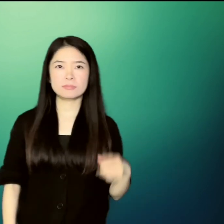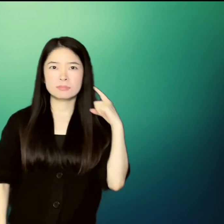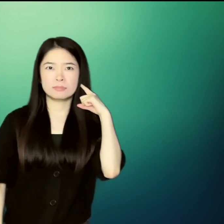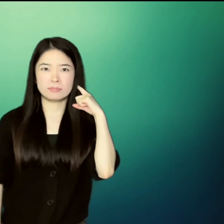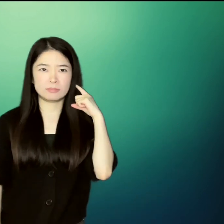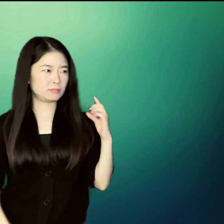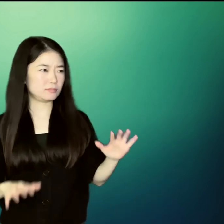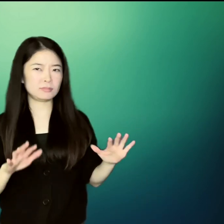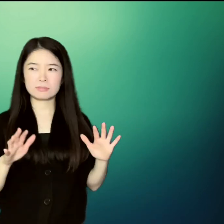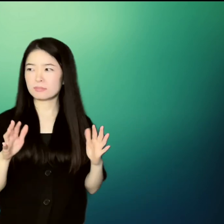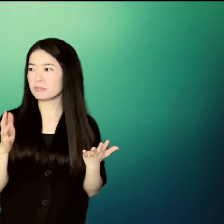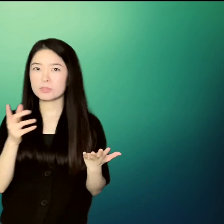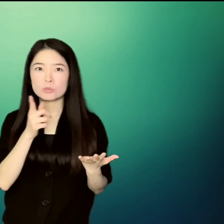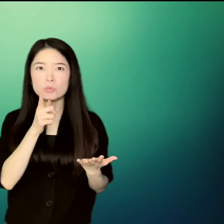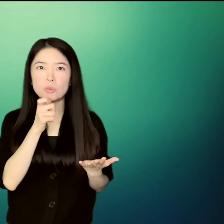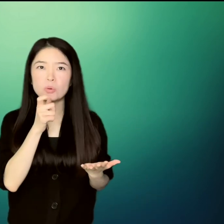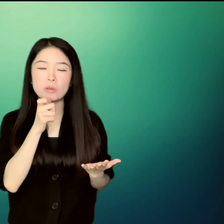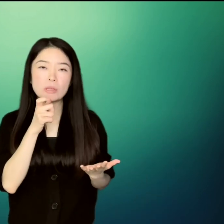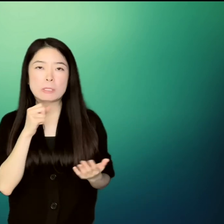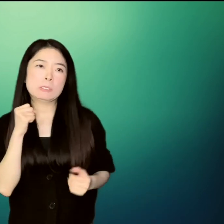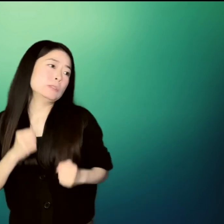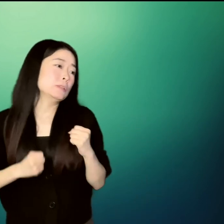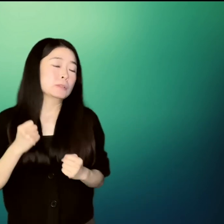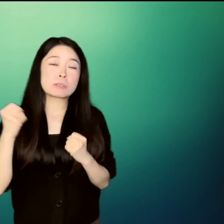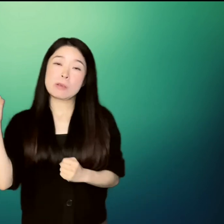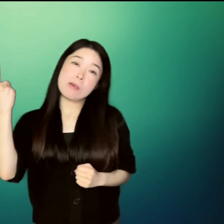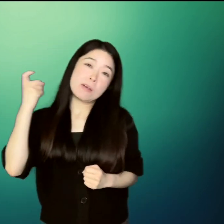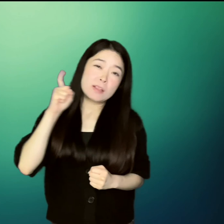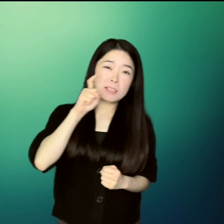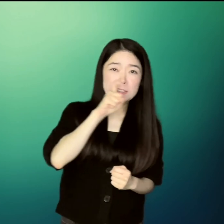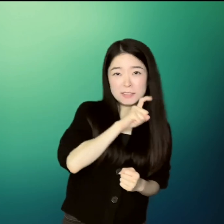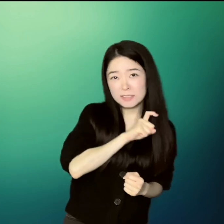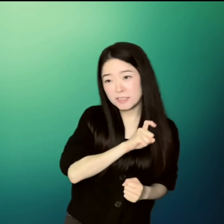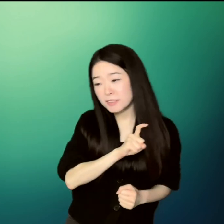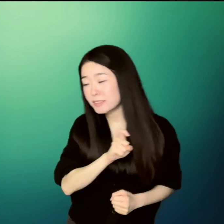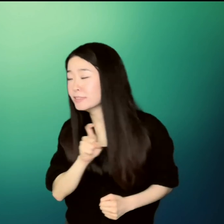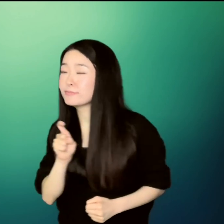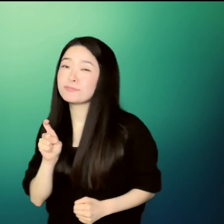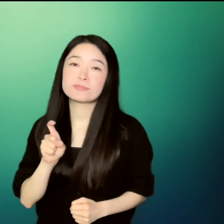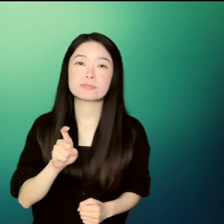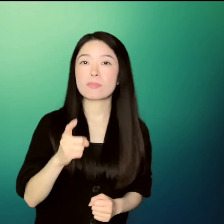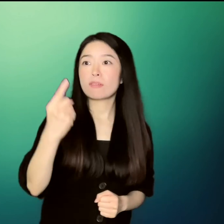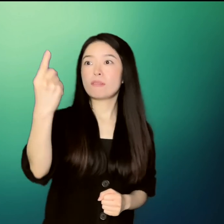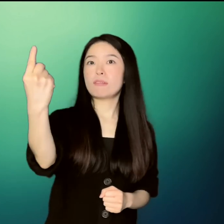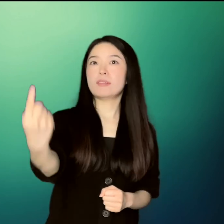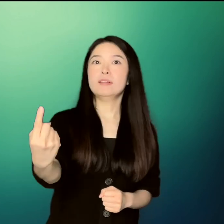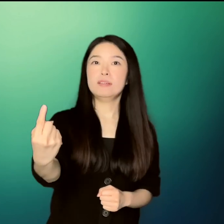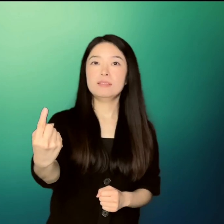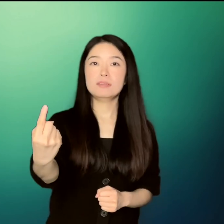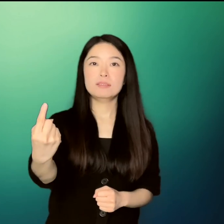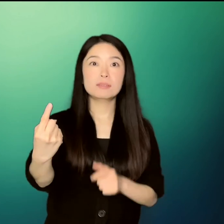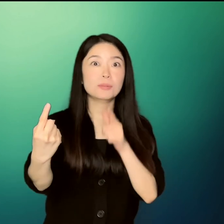here. Un He rushed down to see who she meant. There stood Joey,